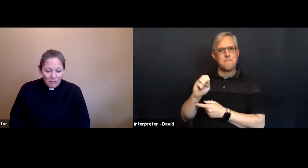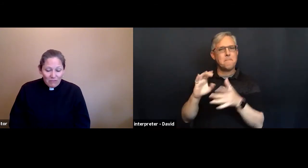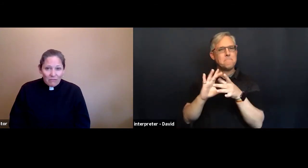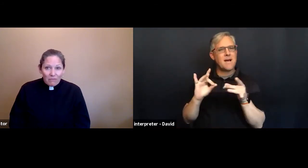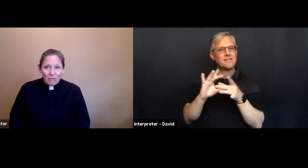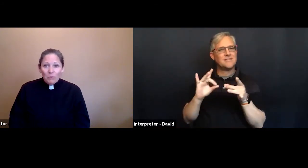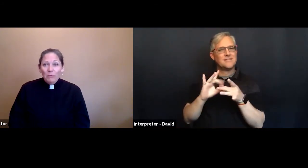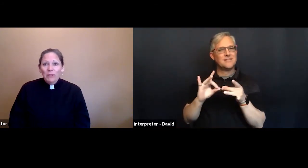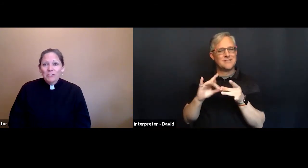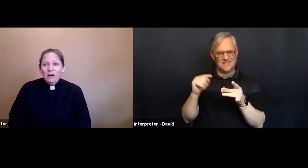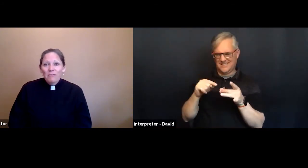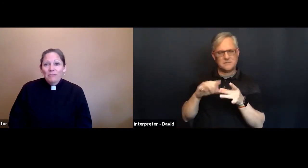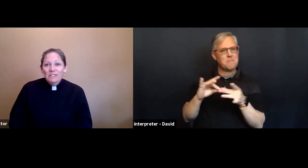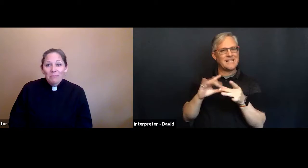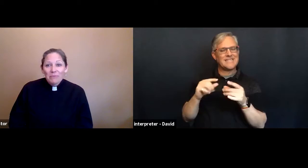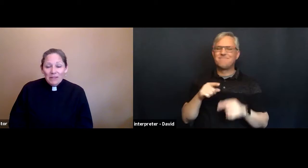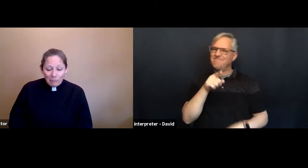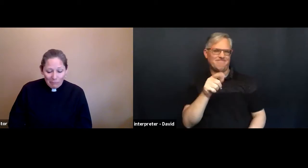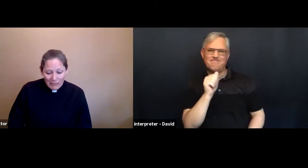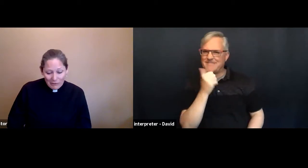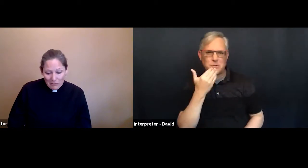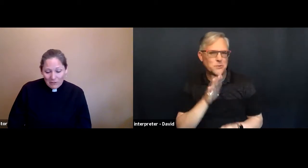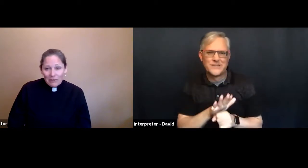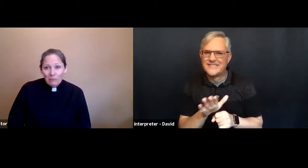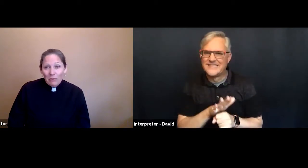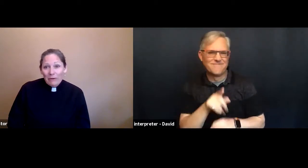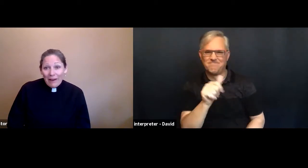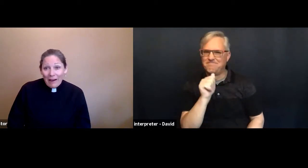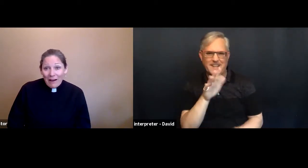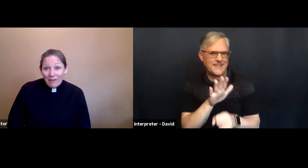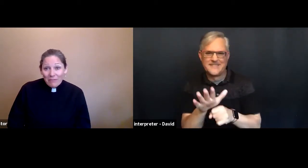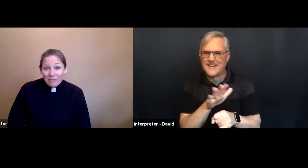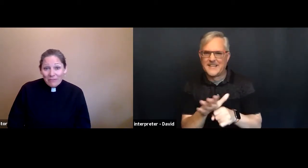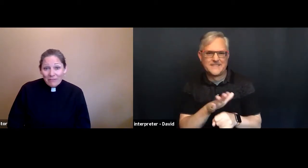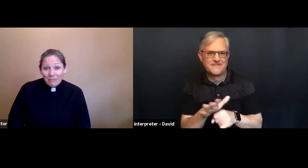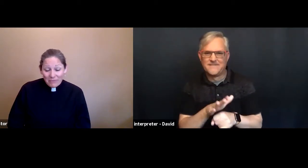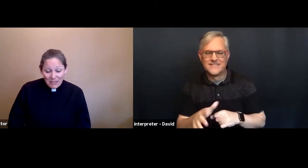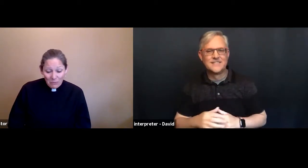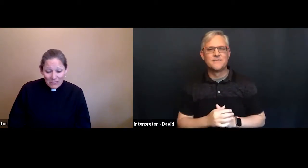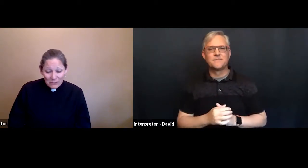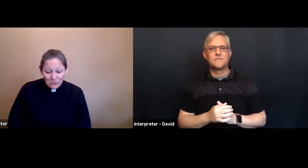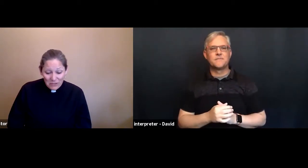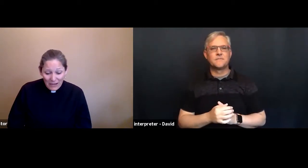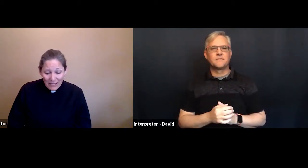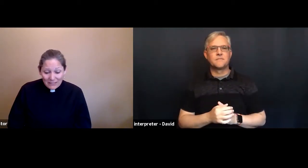Or when we reach out for something better than what we have, and we do that